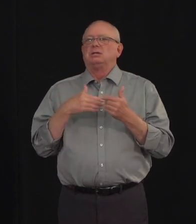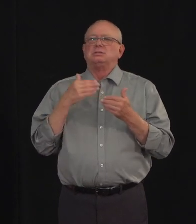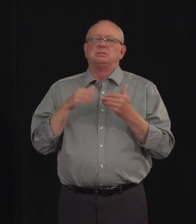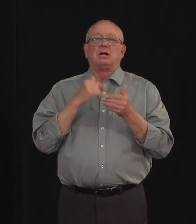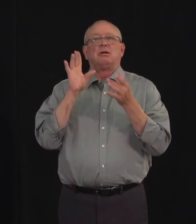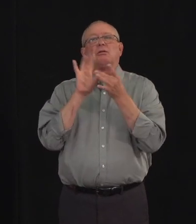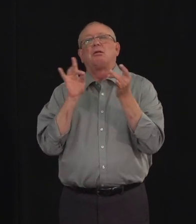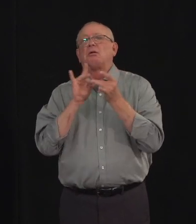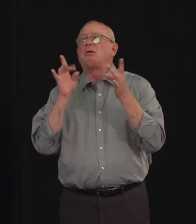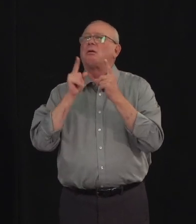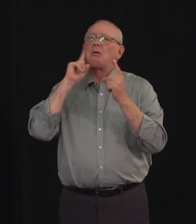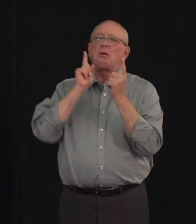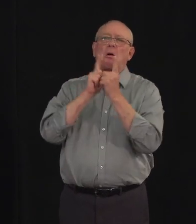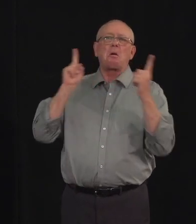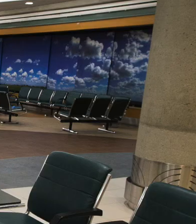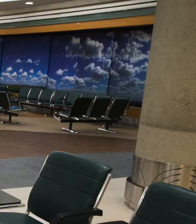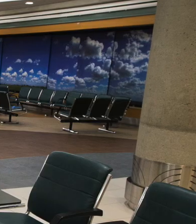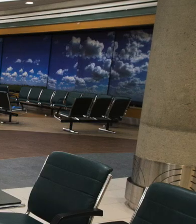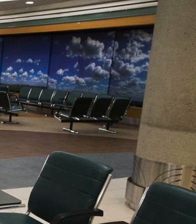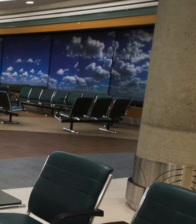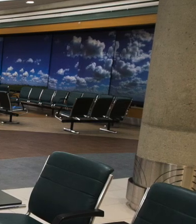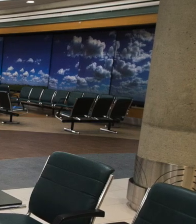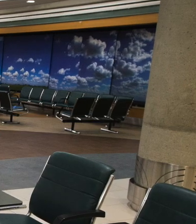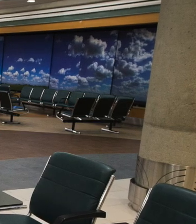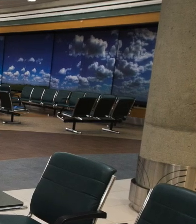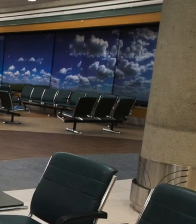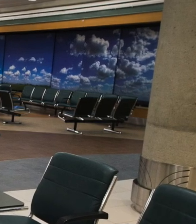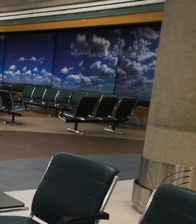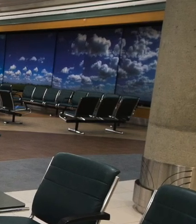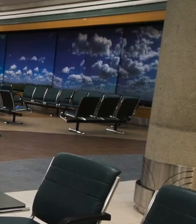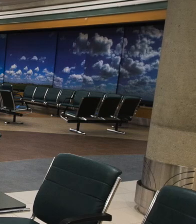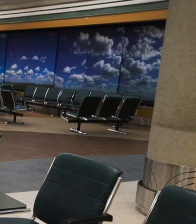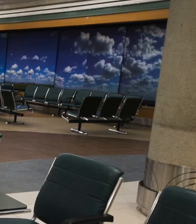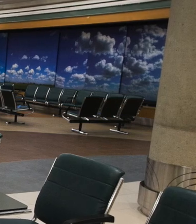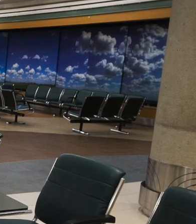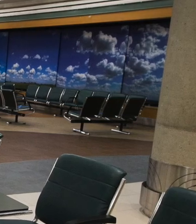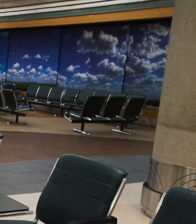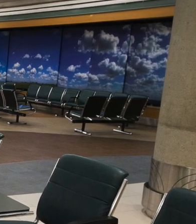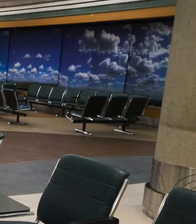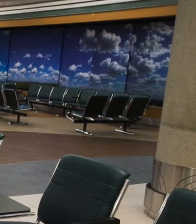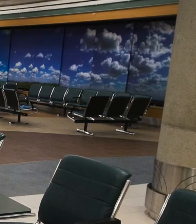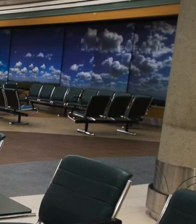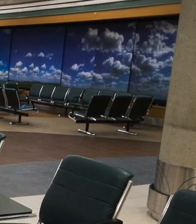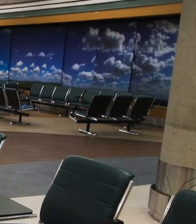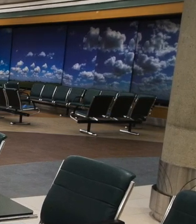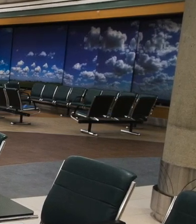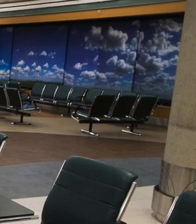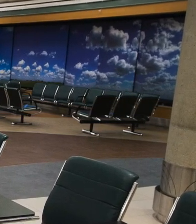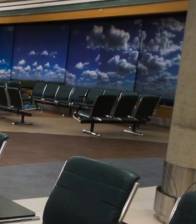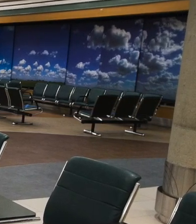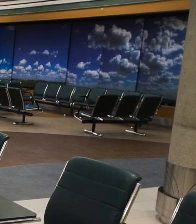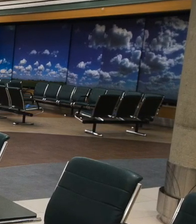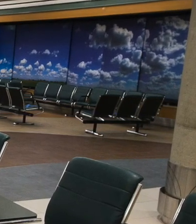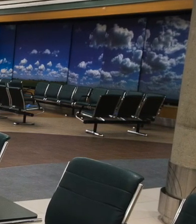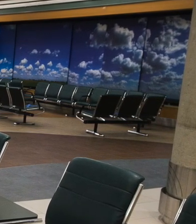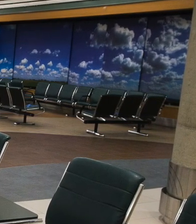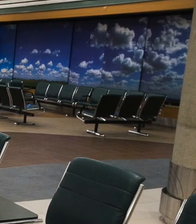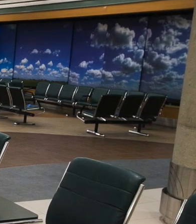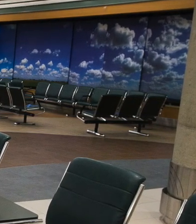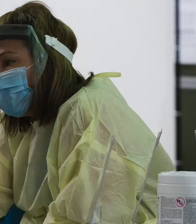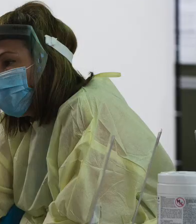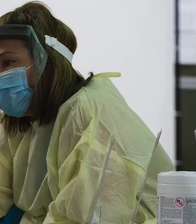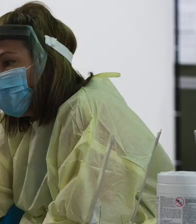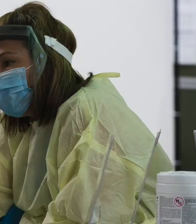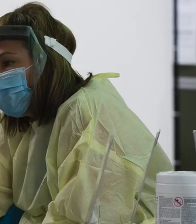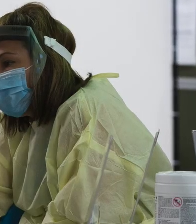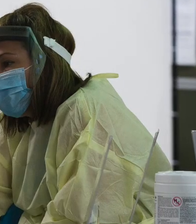tested and stay home if you're feeling ill. The biggest lesson from the last two weeks is that we remain each other's best